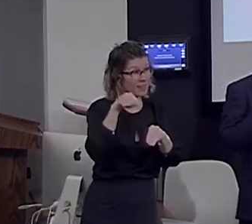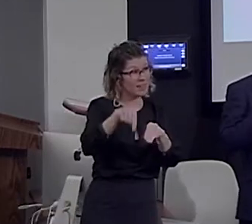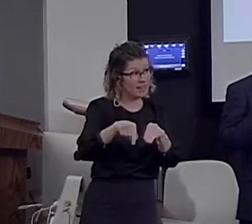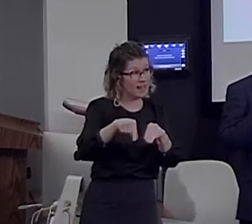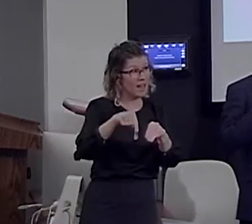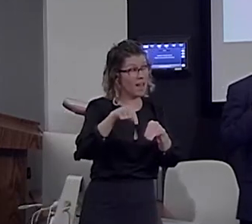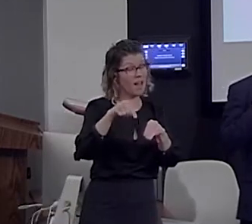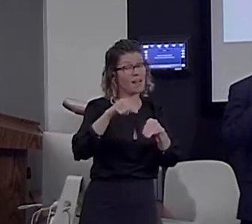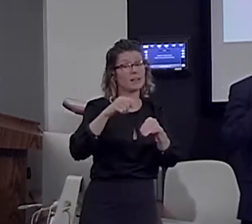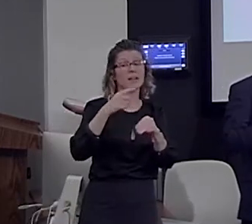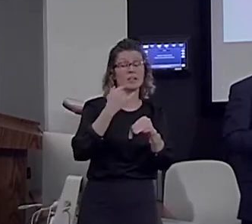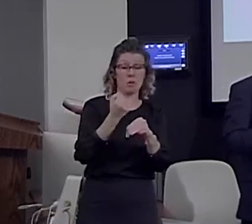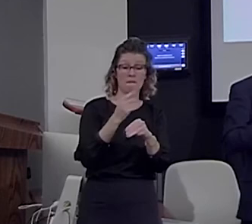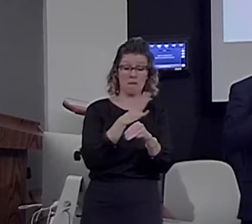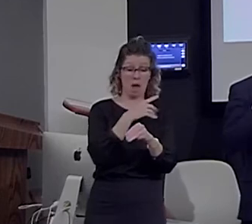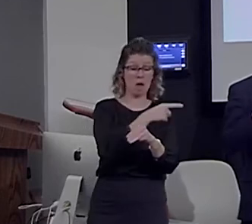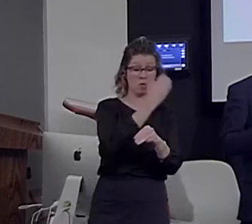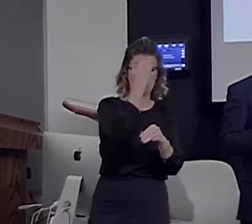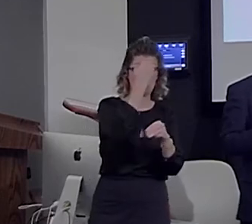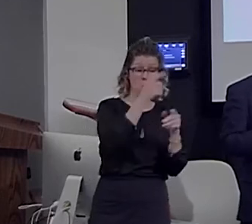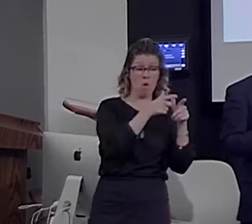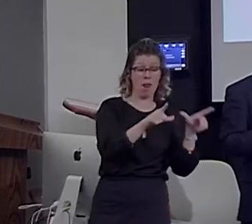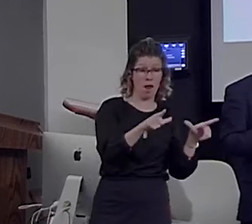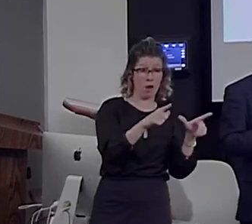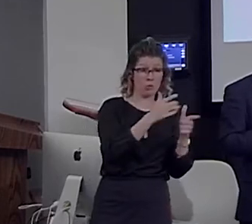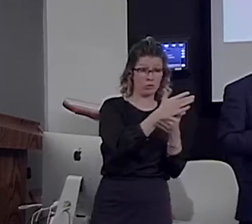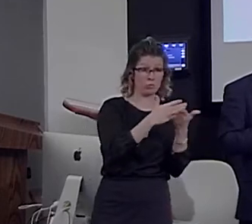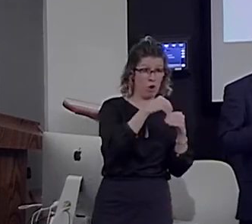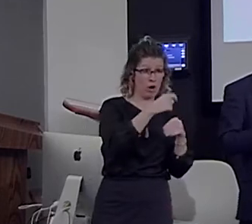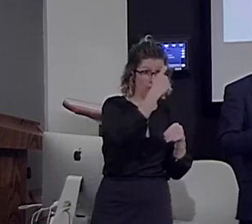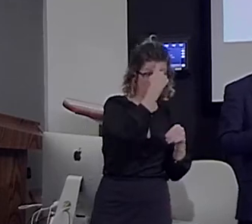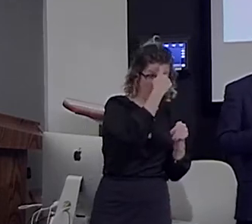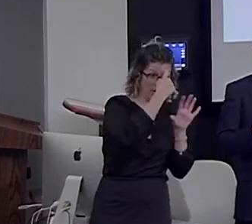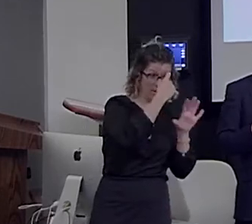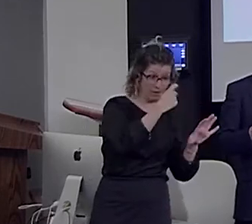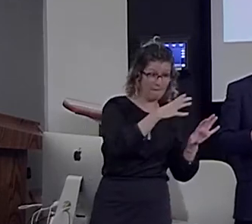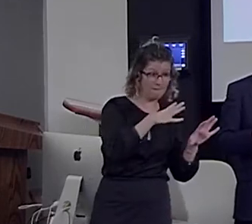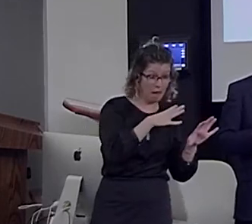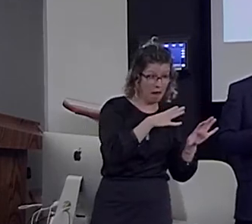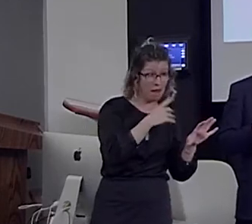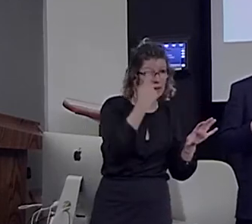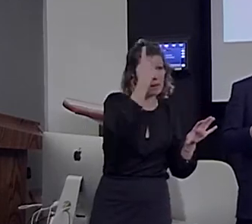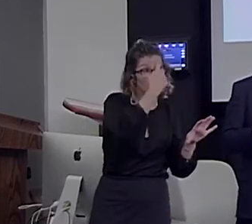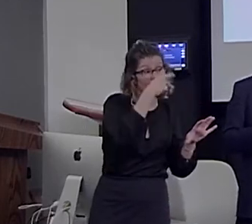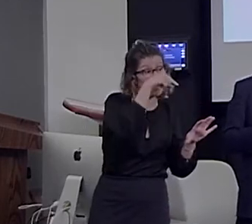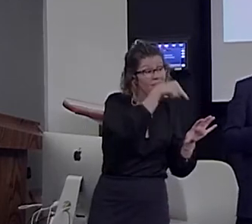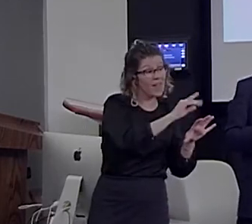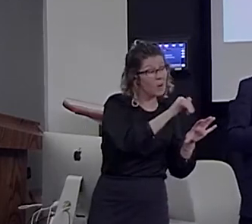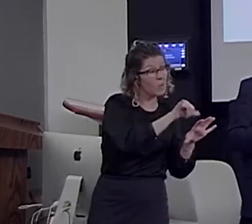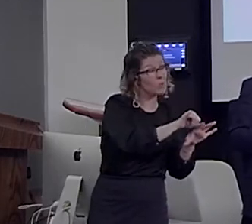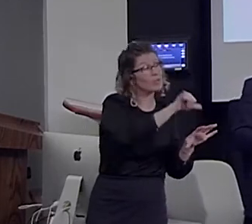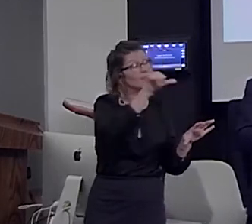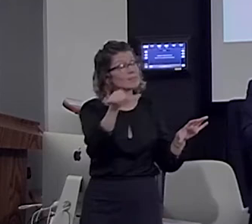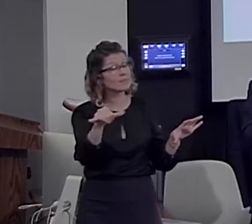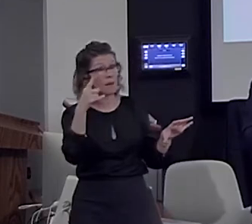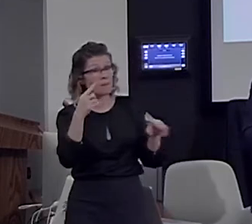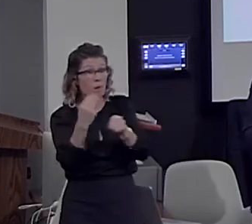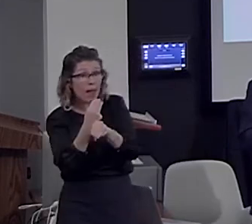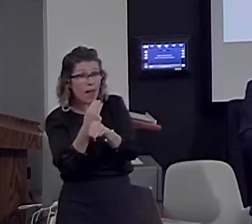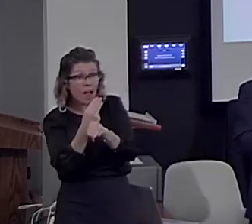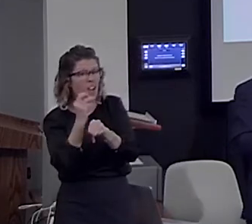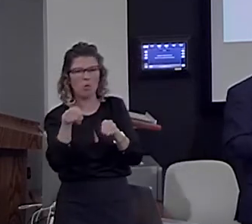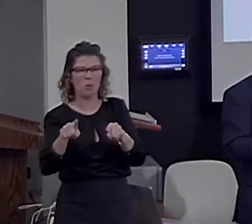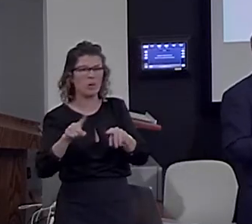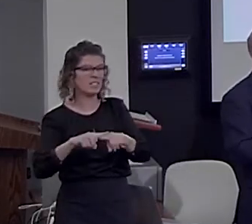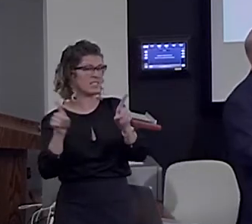now that we know the network for language in the brain, can we find that the same network is activated for mathematics, or is it completely